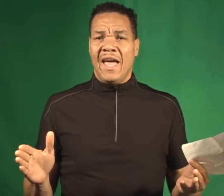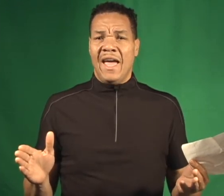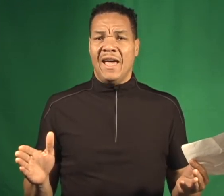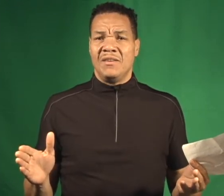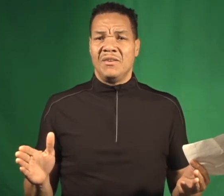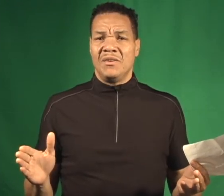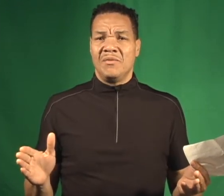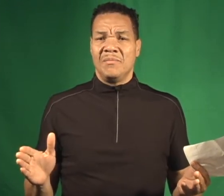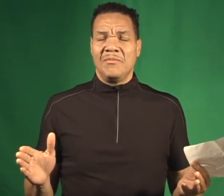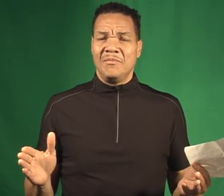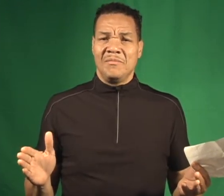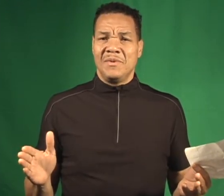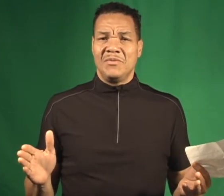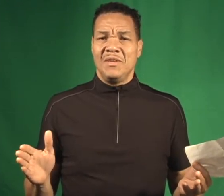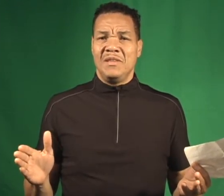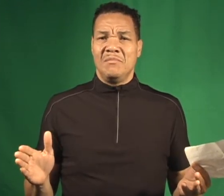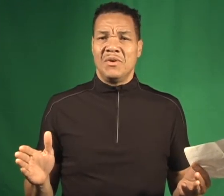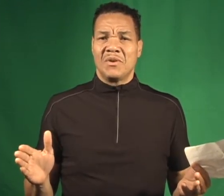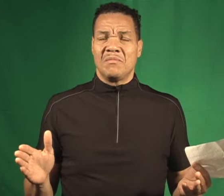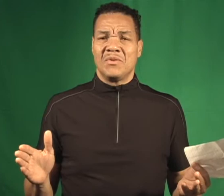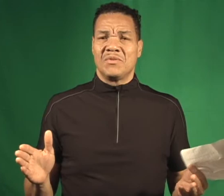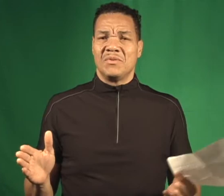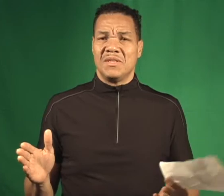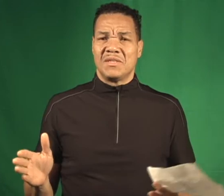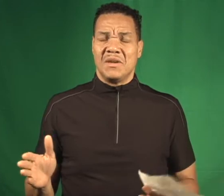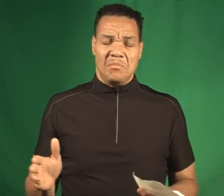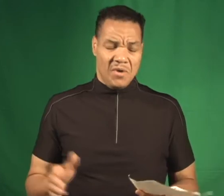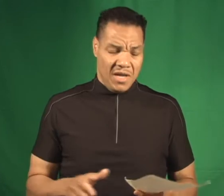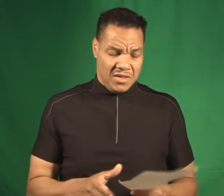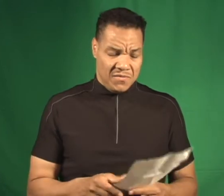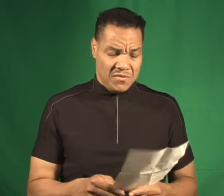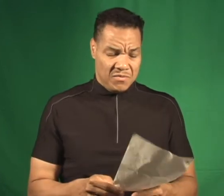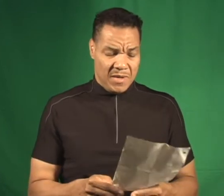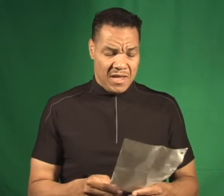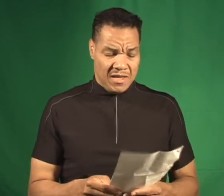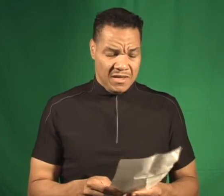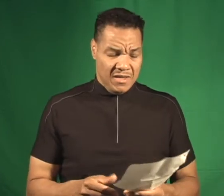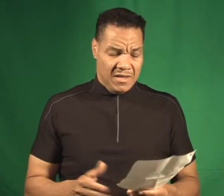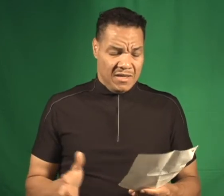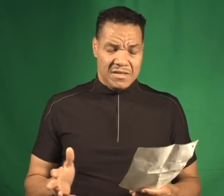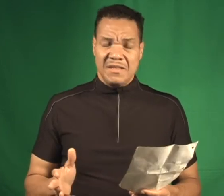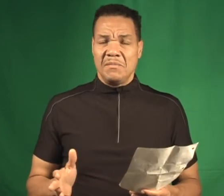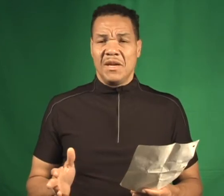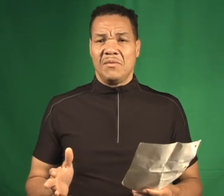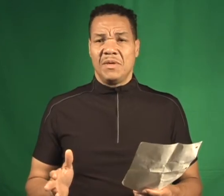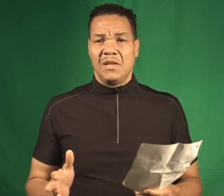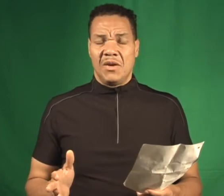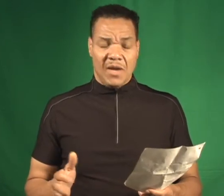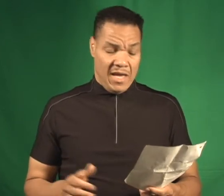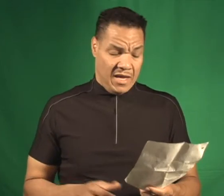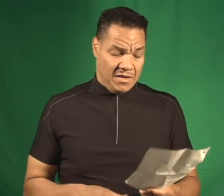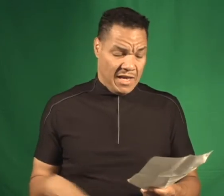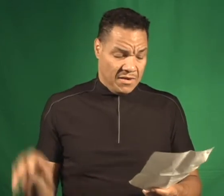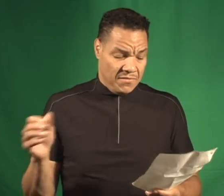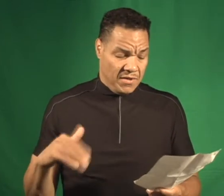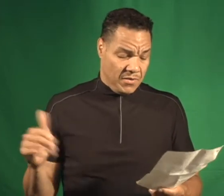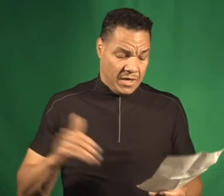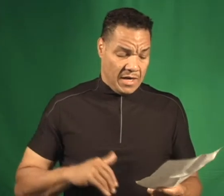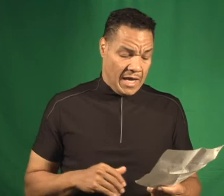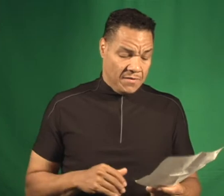ad? You know, between the milk commercial and the subway and the food bank. It just seemed like a really long ad. A lot of filler in there. A lot